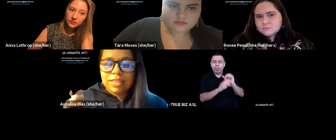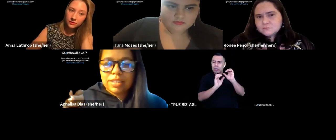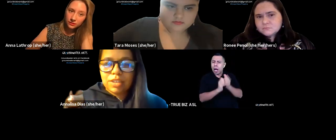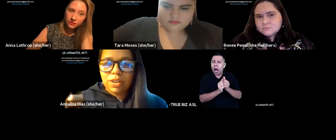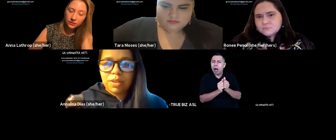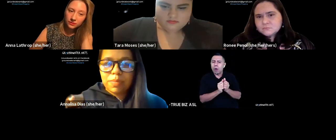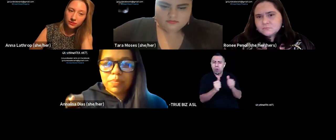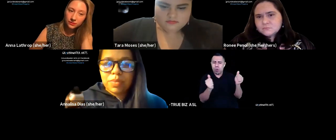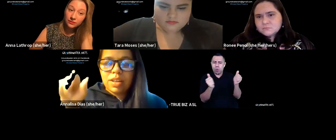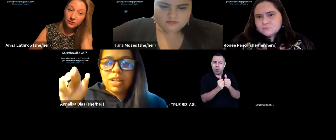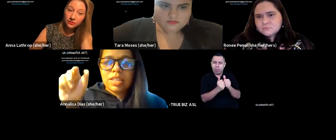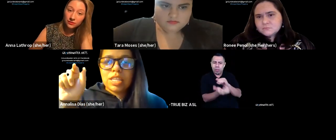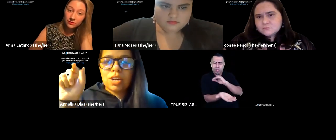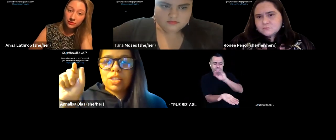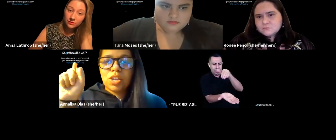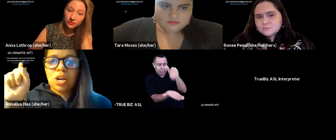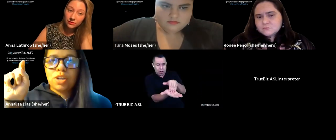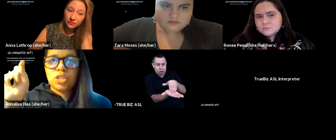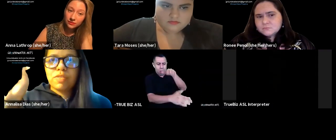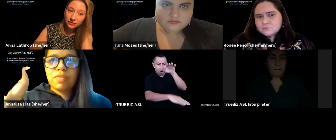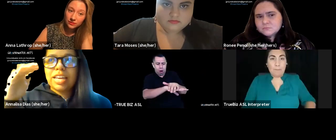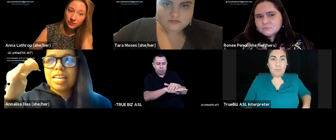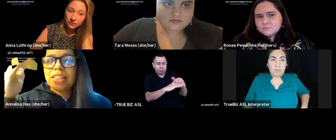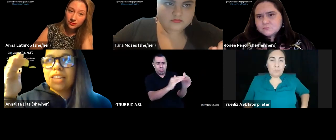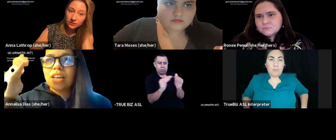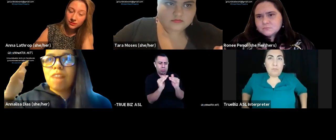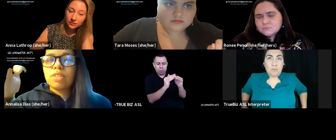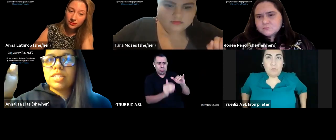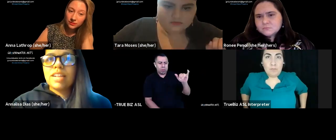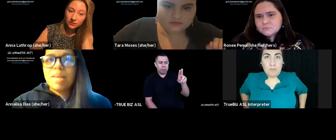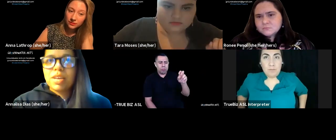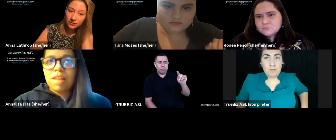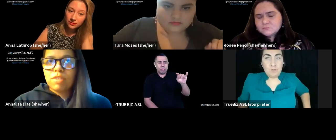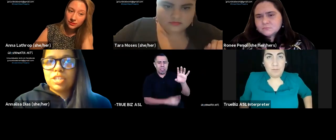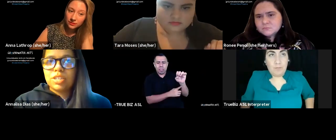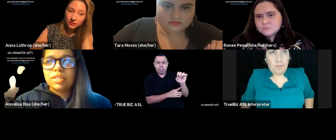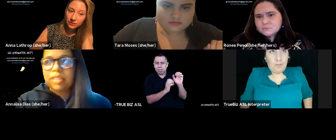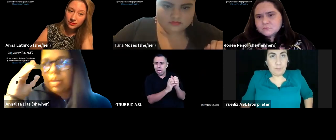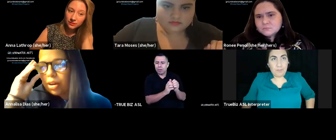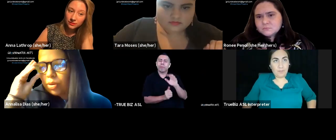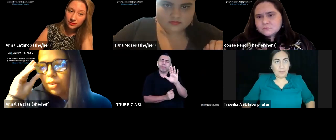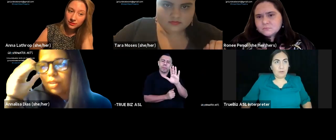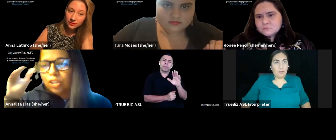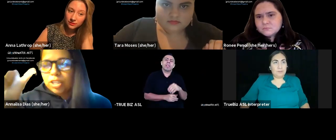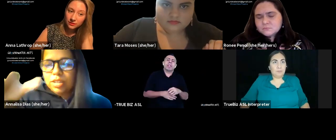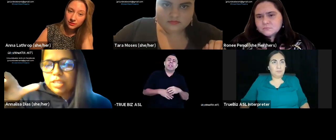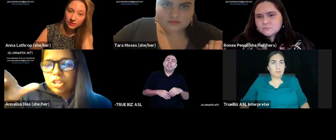center? There, there, there sort of like in, in the converse, in the climate conversations about just transition,